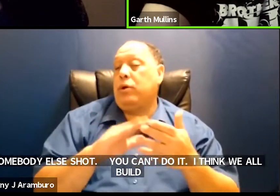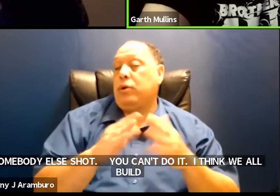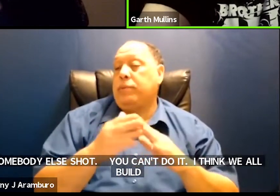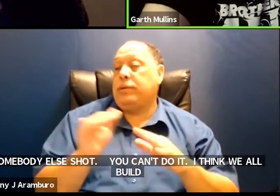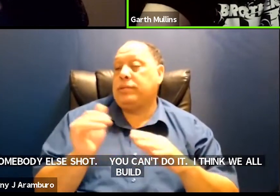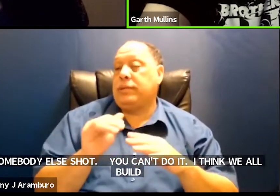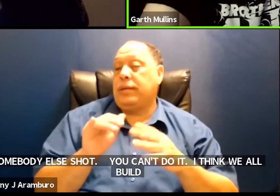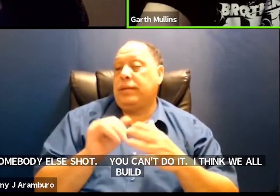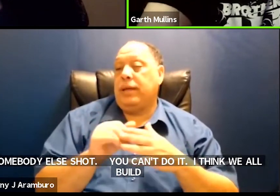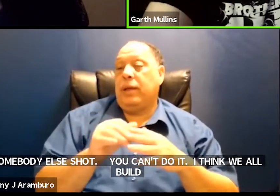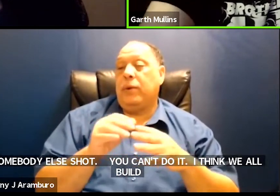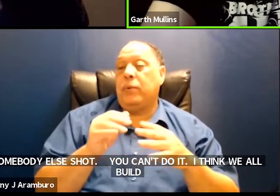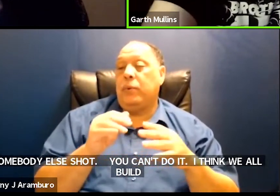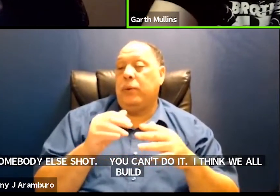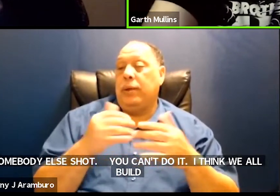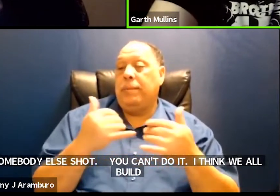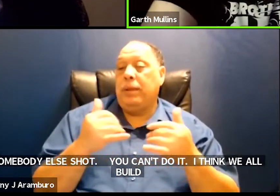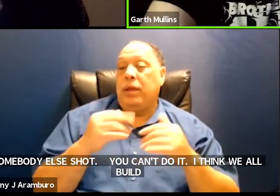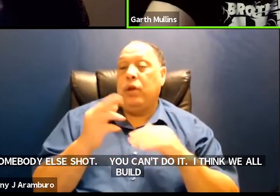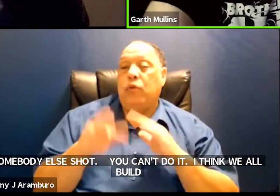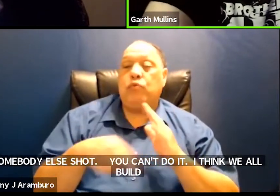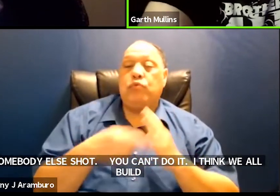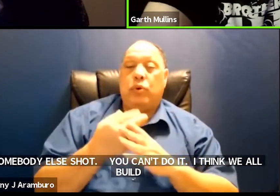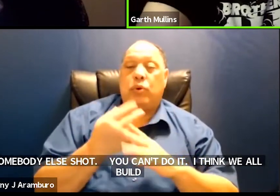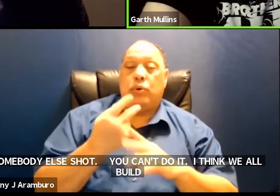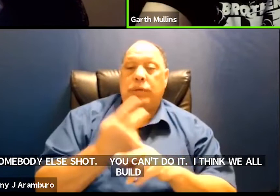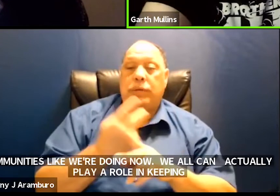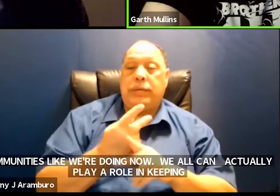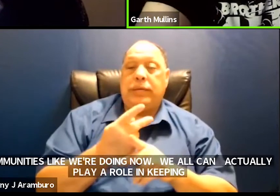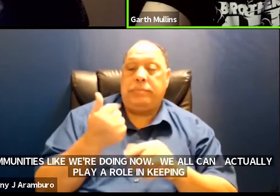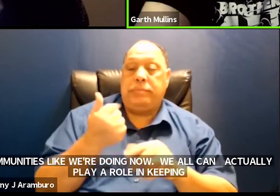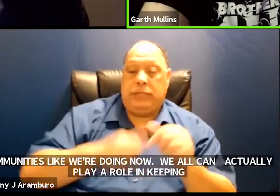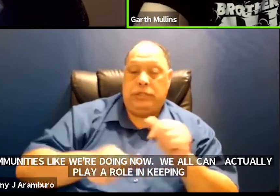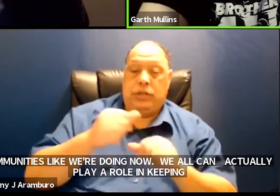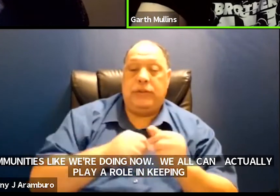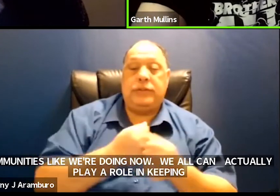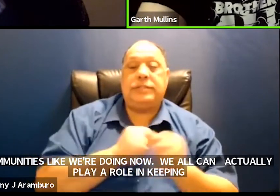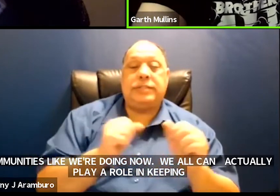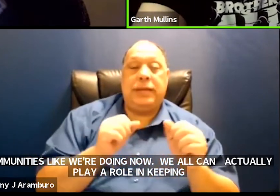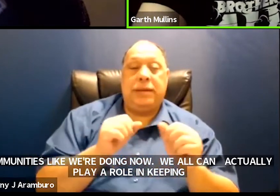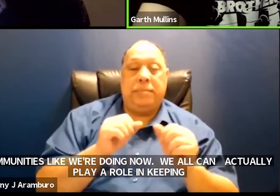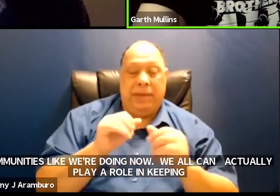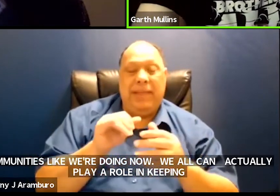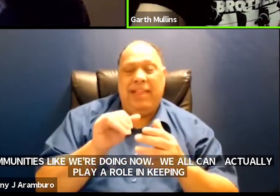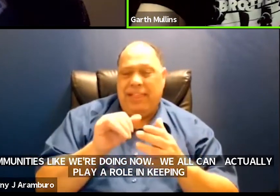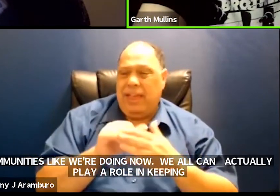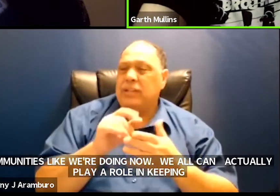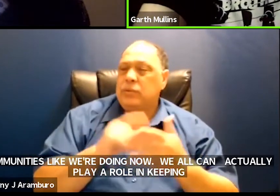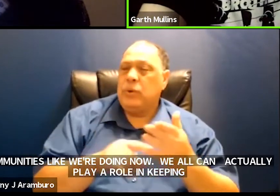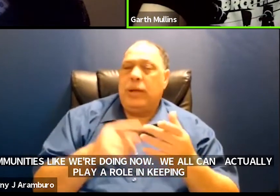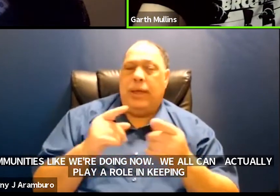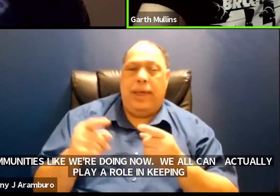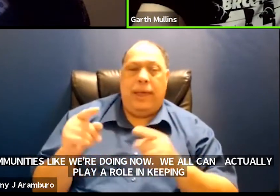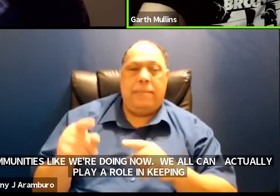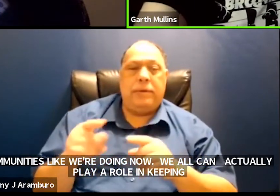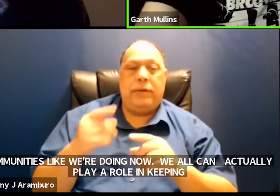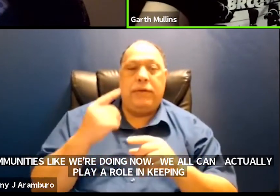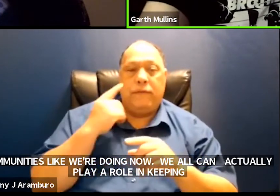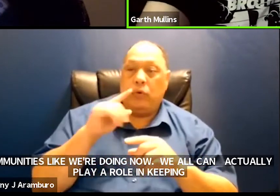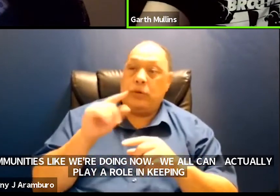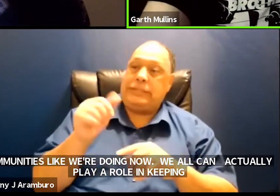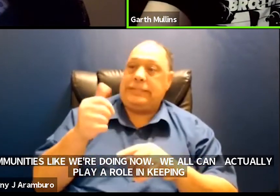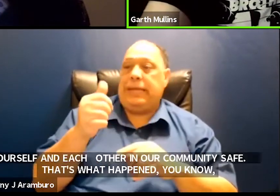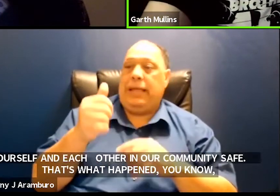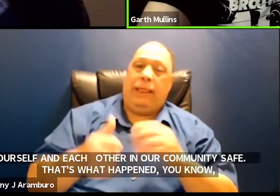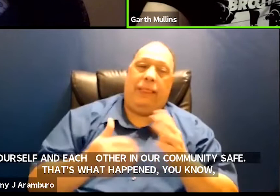actually play a role in keeping ourself and each other in our community safe um that's what happened uh you know for 10 000 years